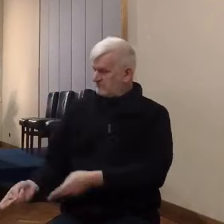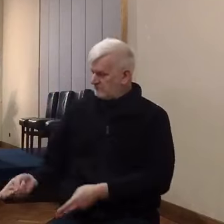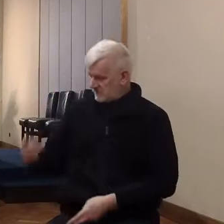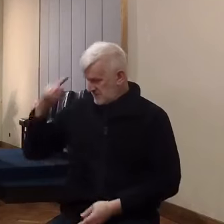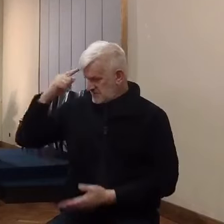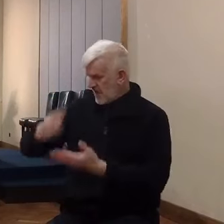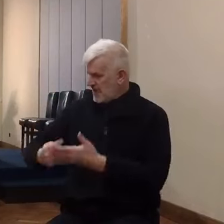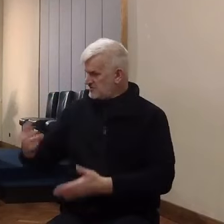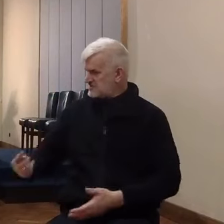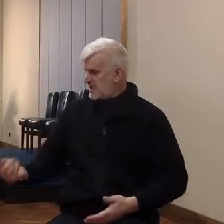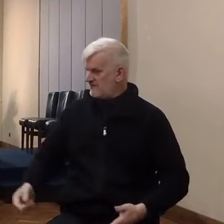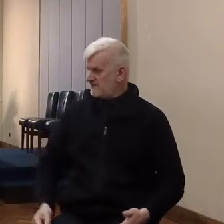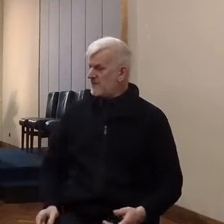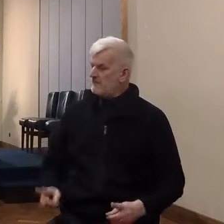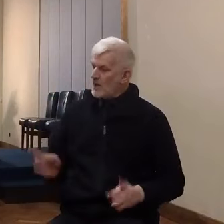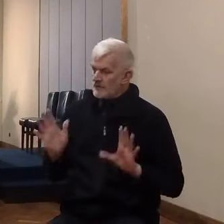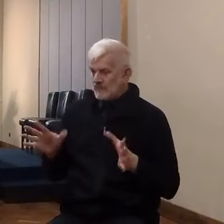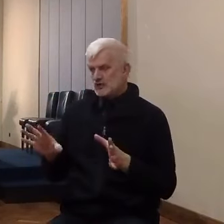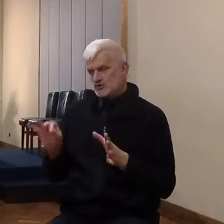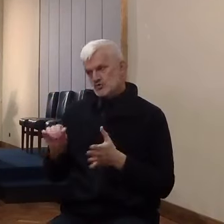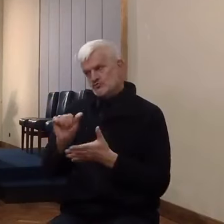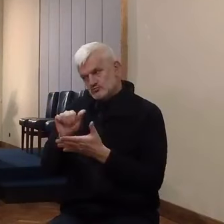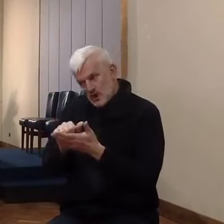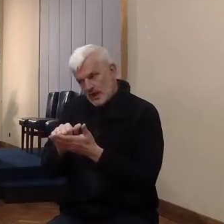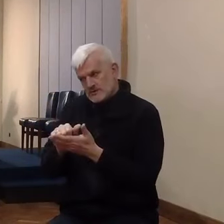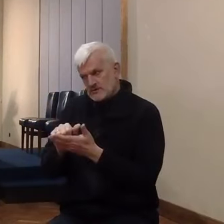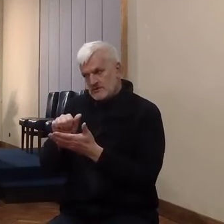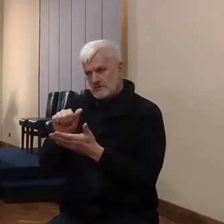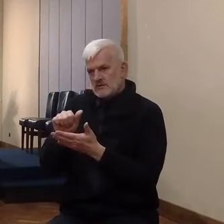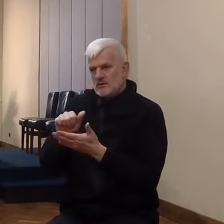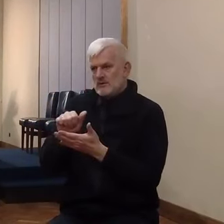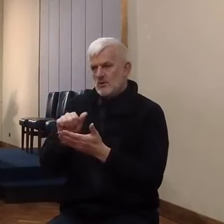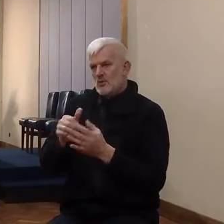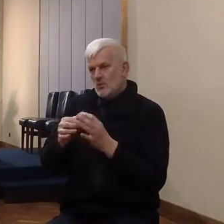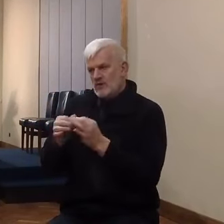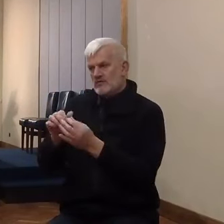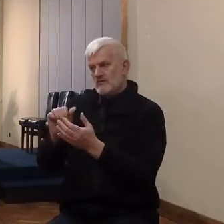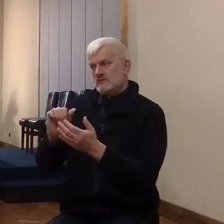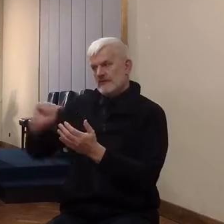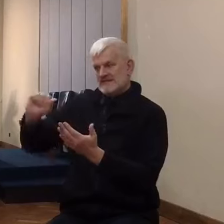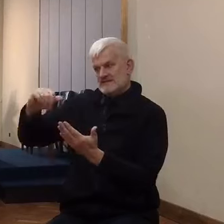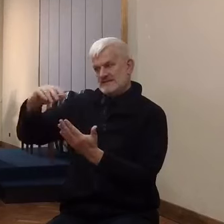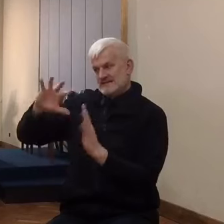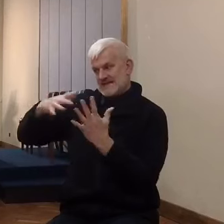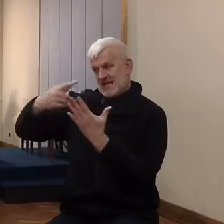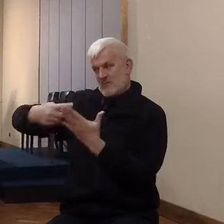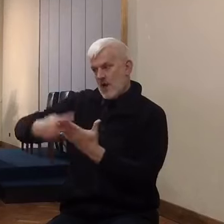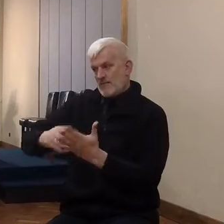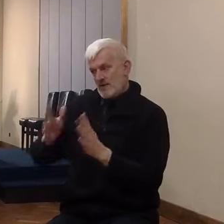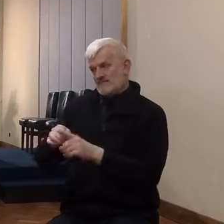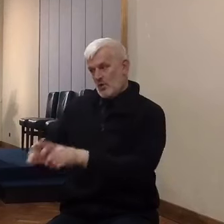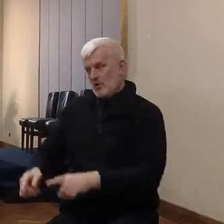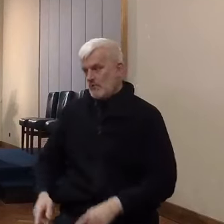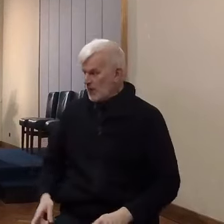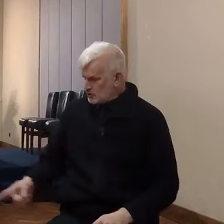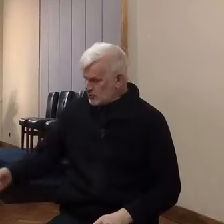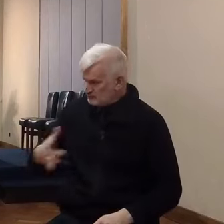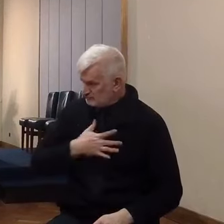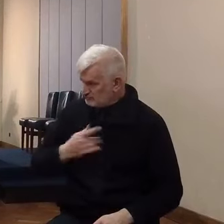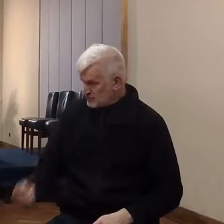you make moral decisions, that you make them in accordance with his law, that you do what you want to do. And do